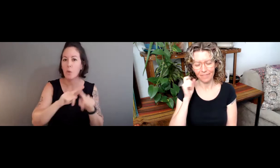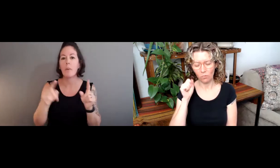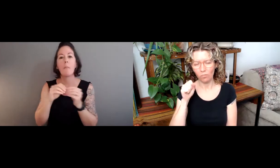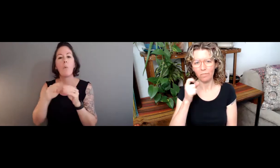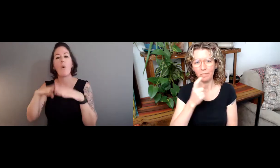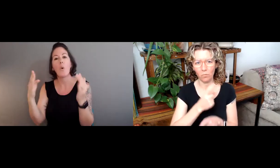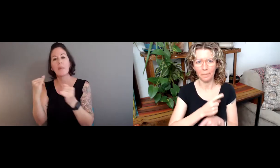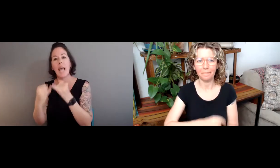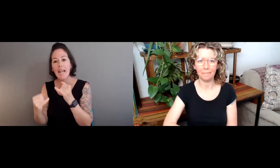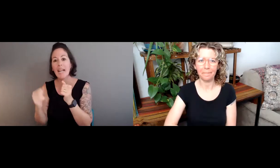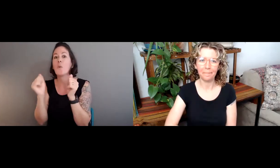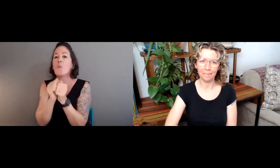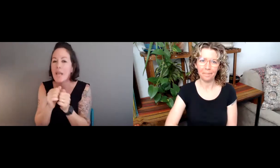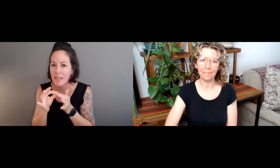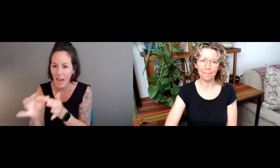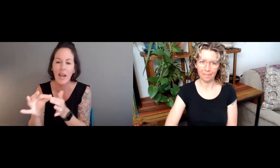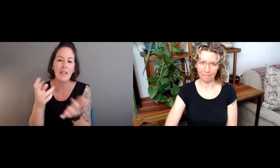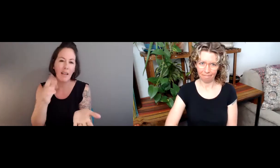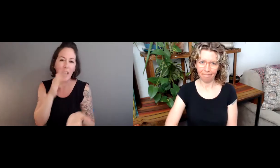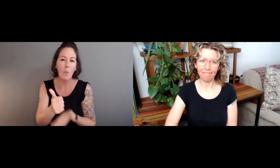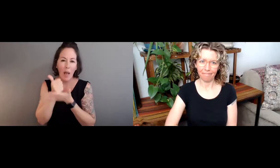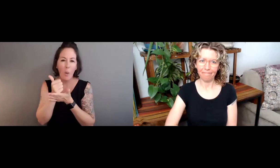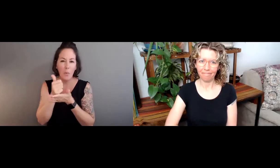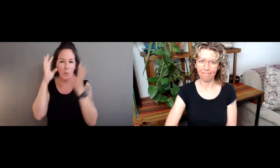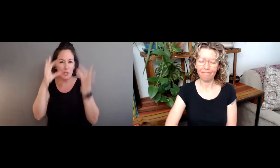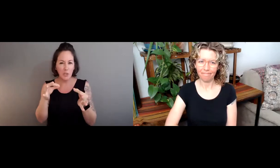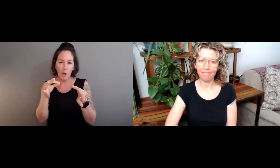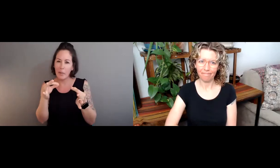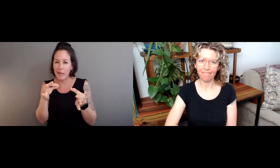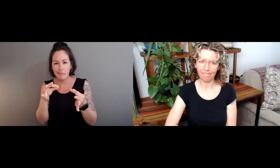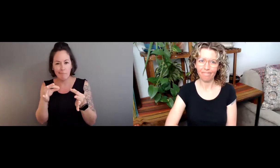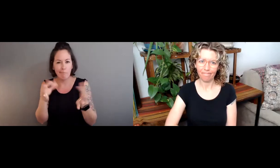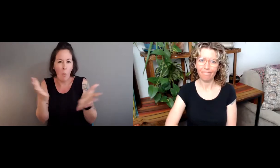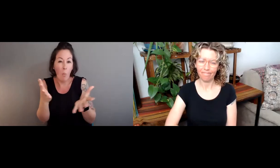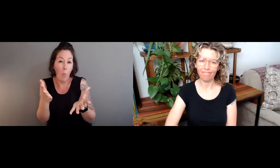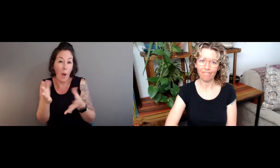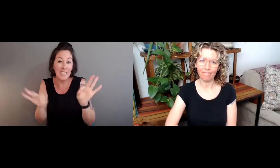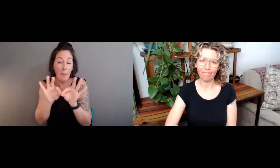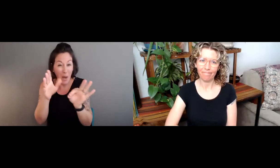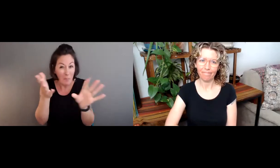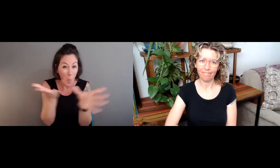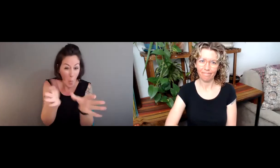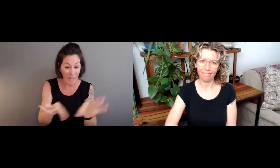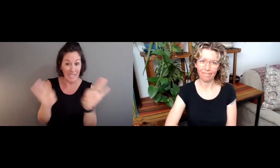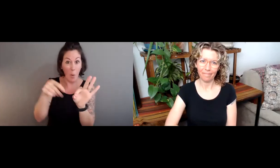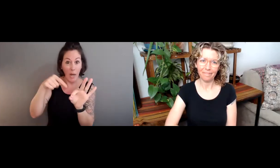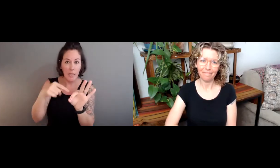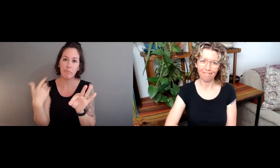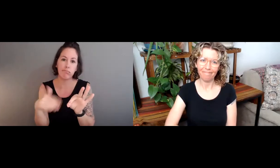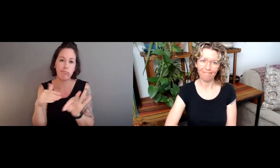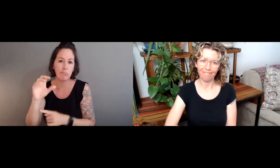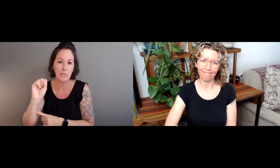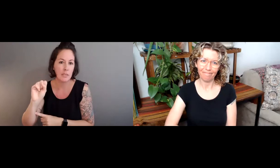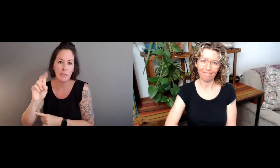a static template because that limits your view. But so that it's open-ended with some guidance, which will then determine what's